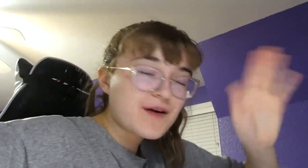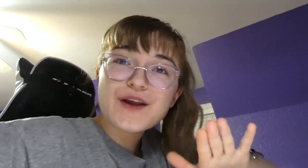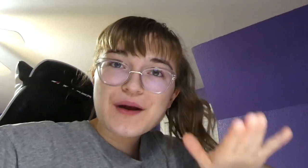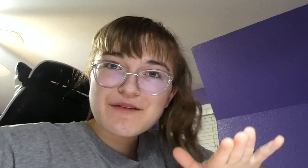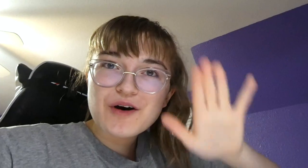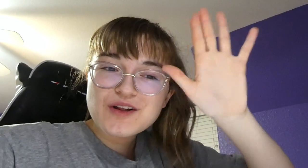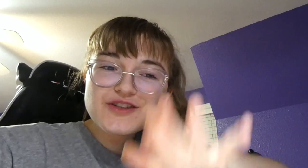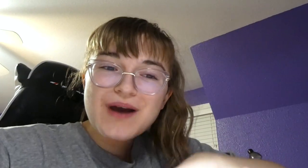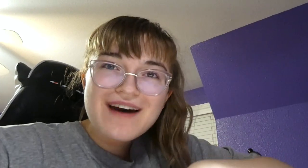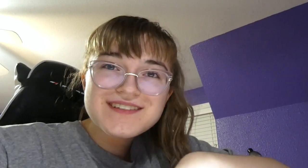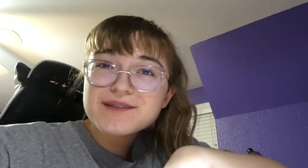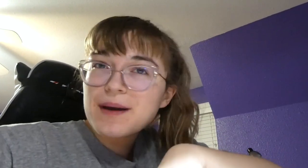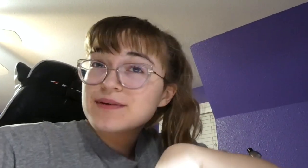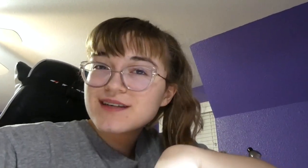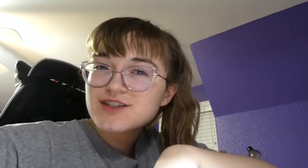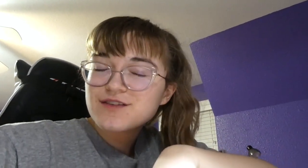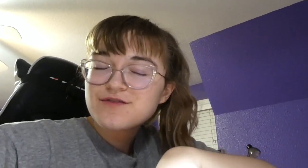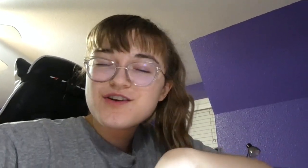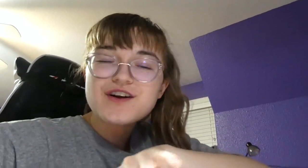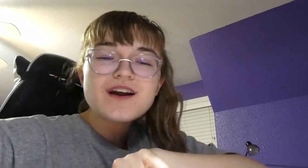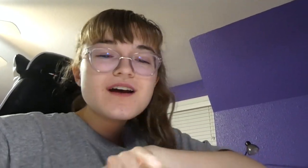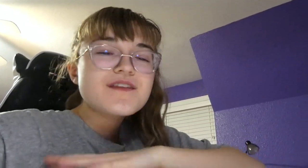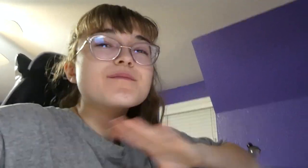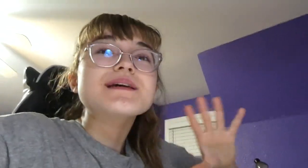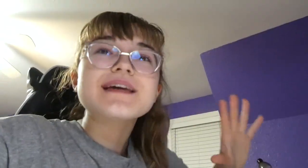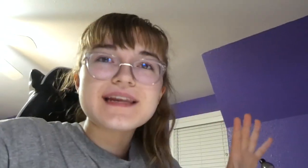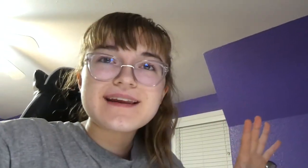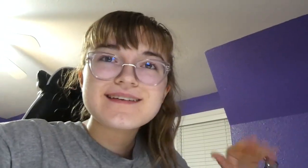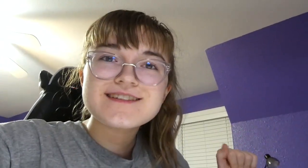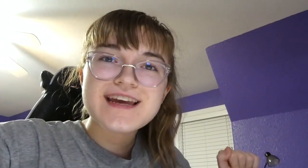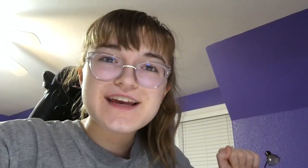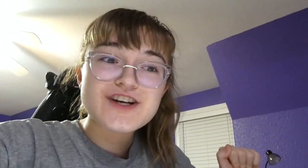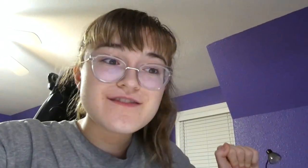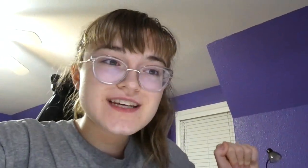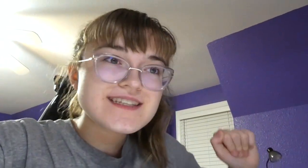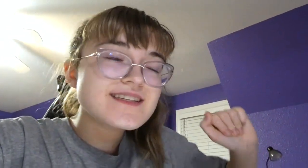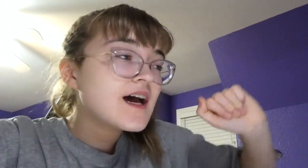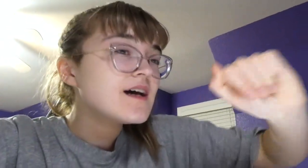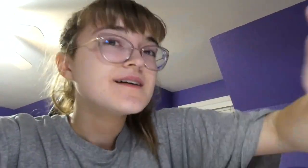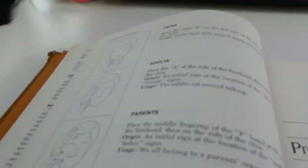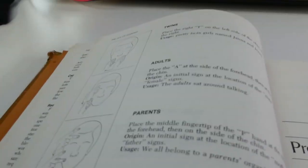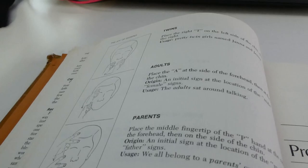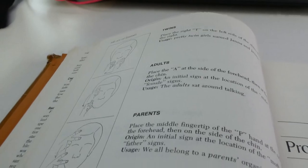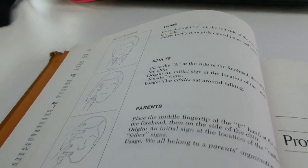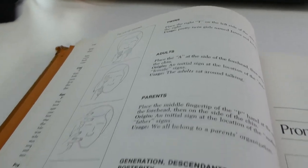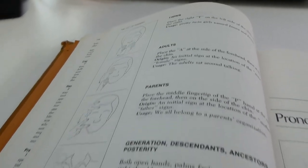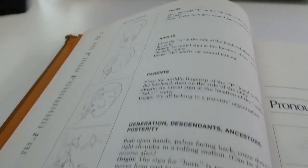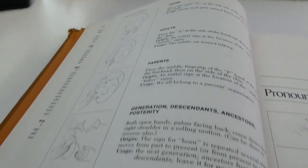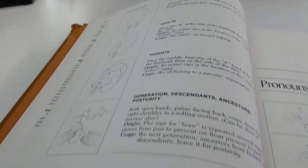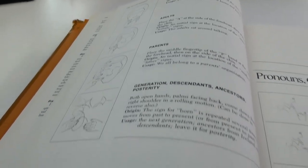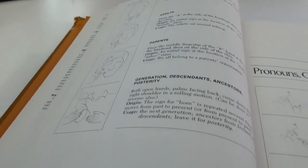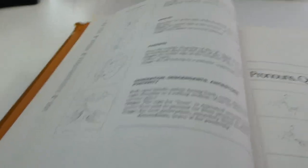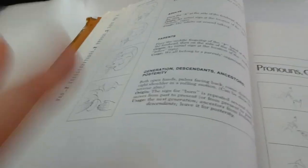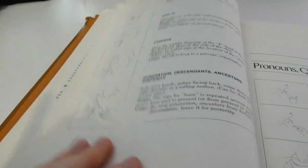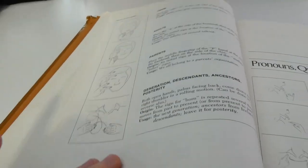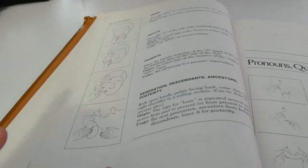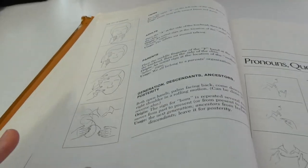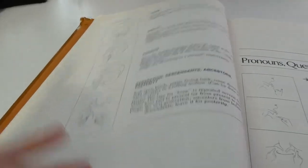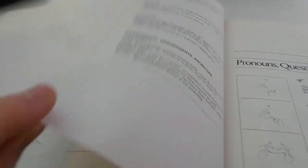very grateful to have this in my possession for the beginning stage of this. Okay, so I just finished the first chapter